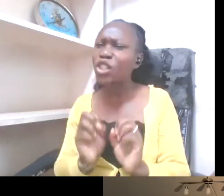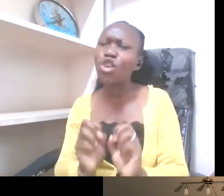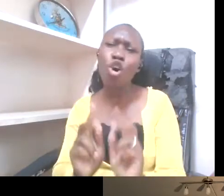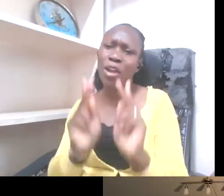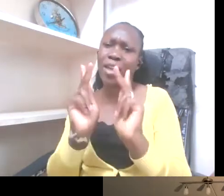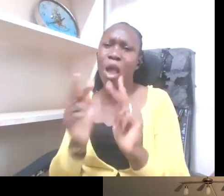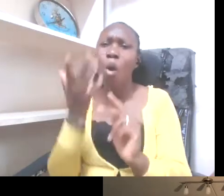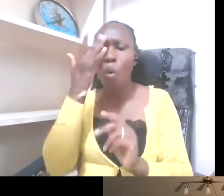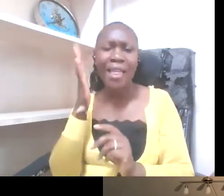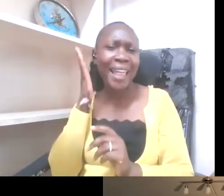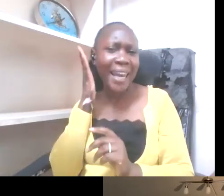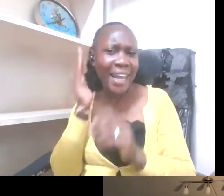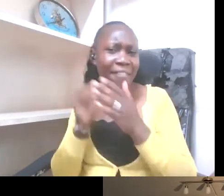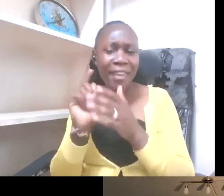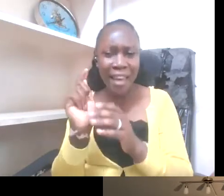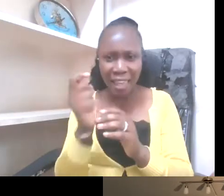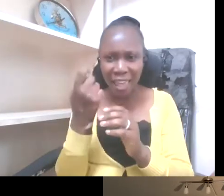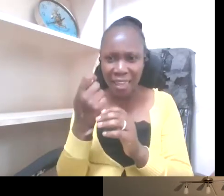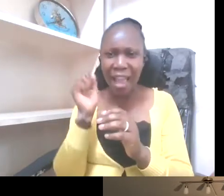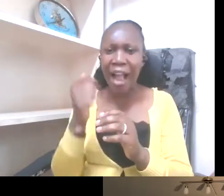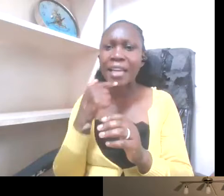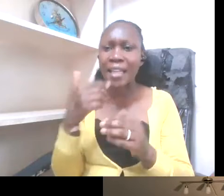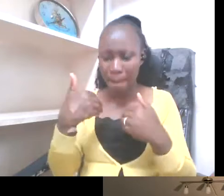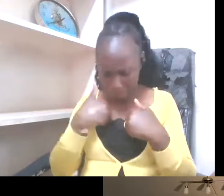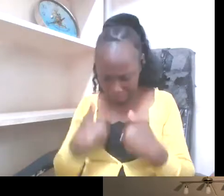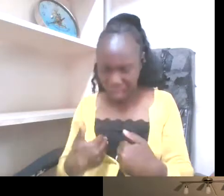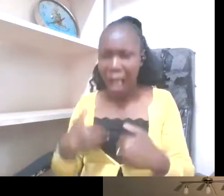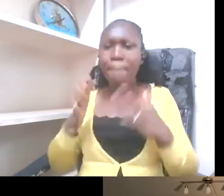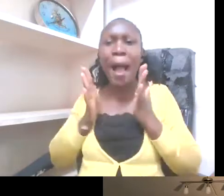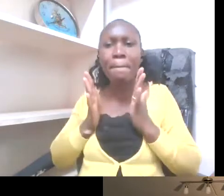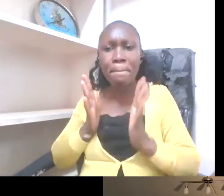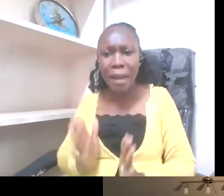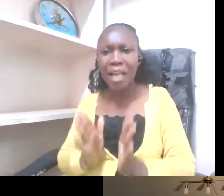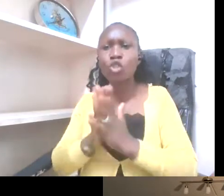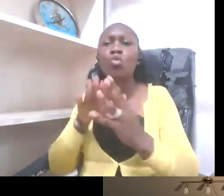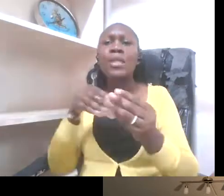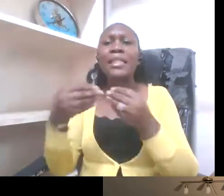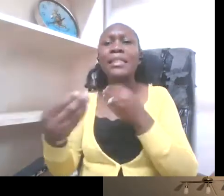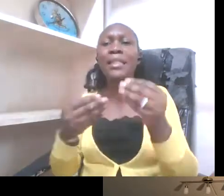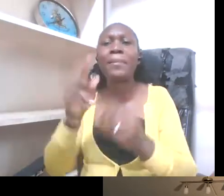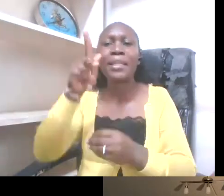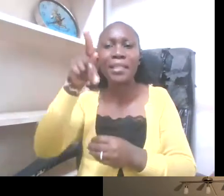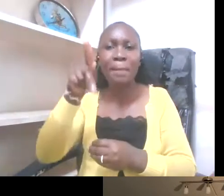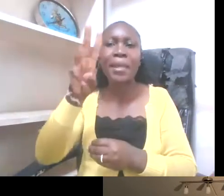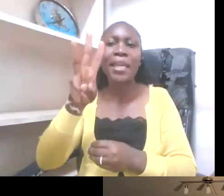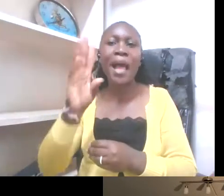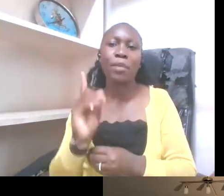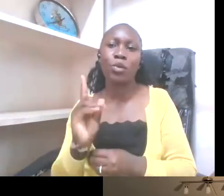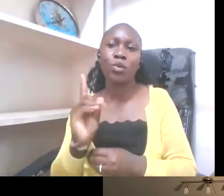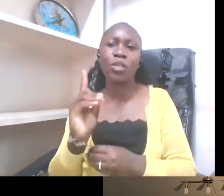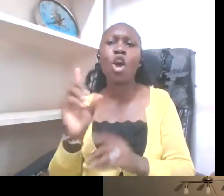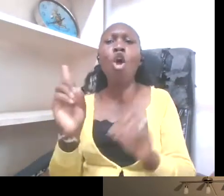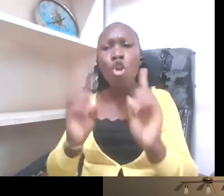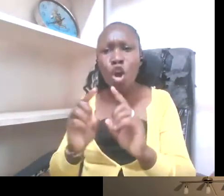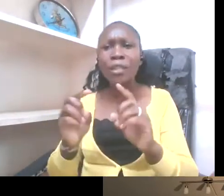Kenya will consider themselves as PWDs people with disabilities. And we say people not pass on. So it's really